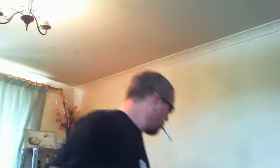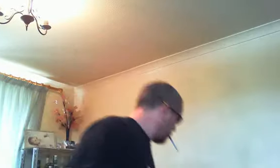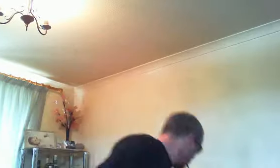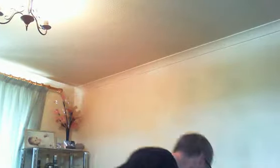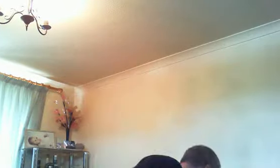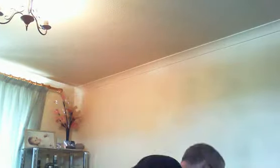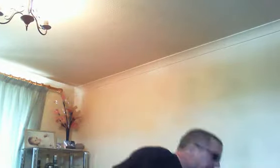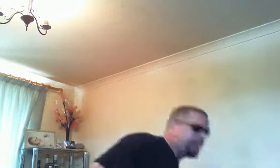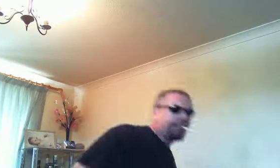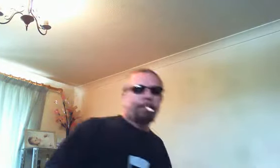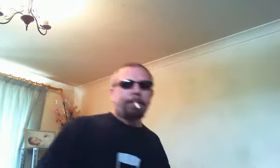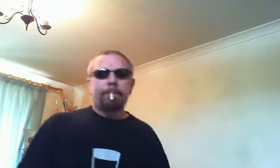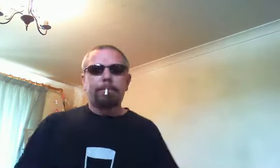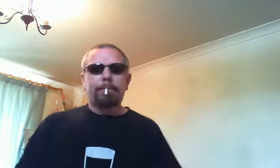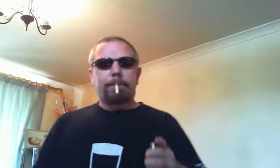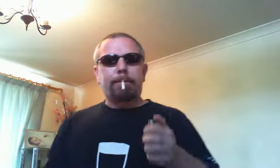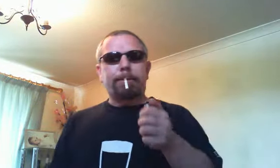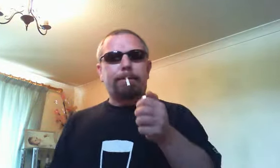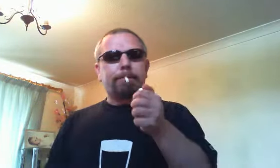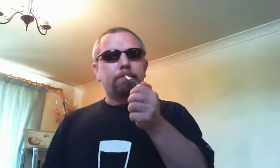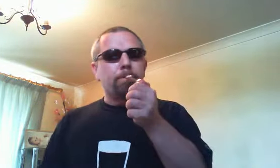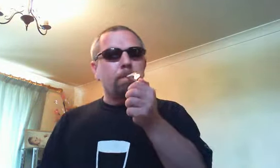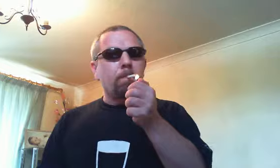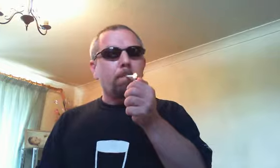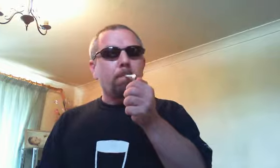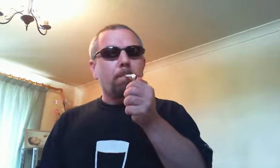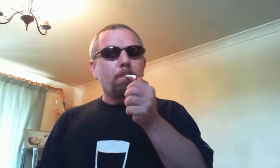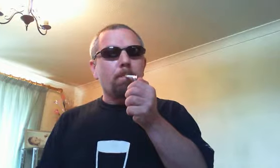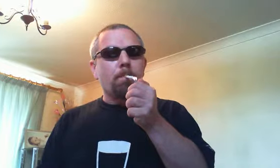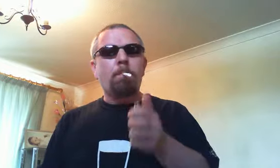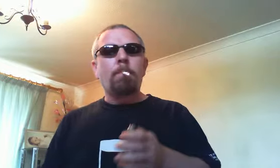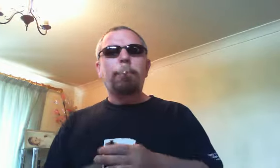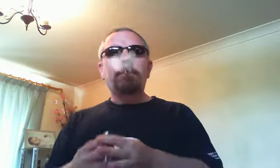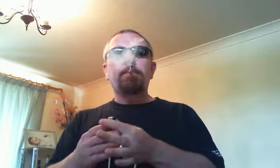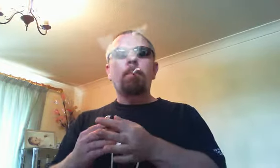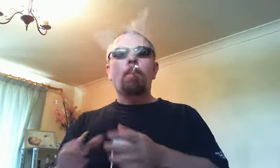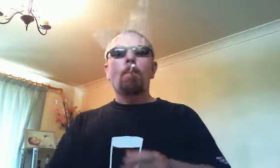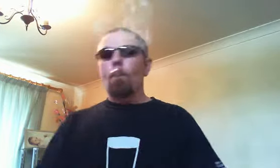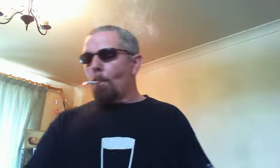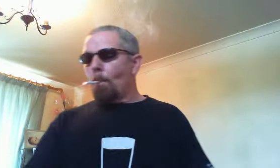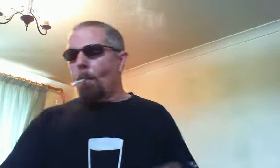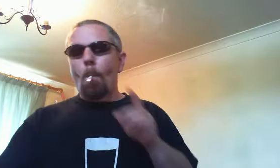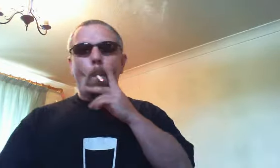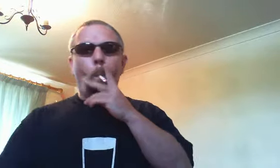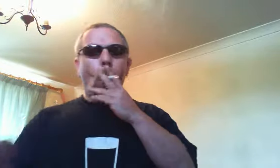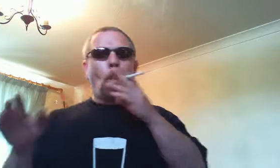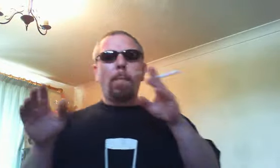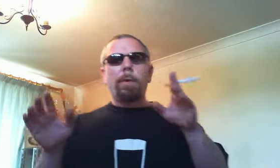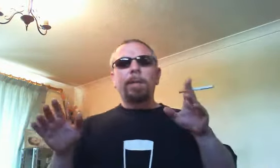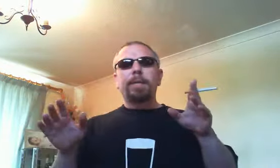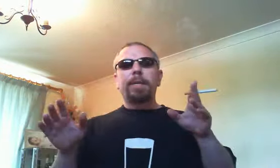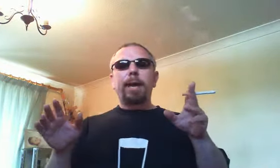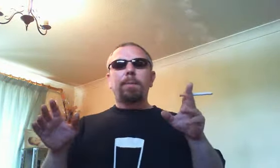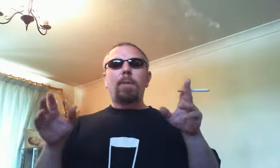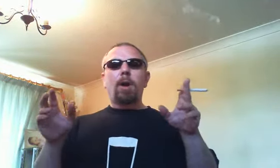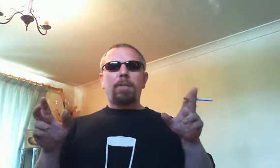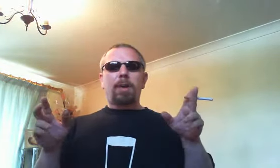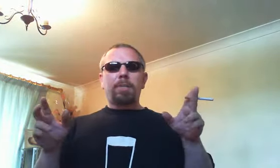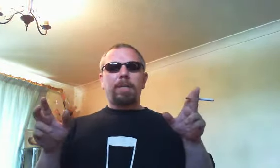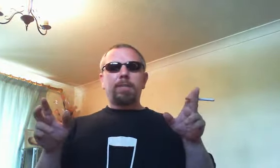and you need a lighter now my advice is